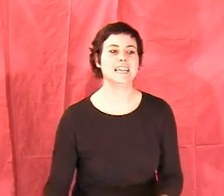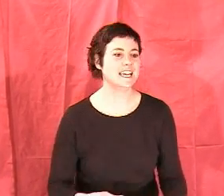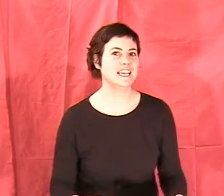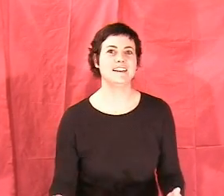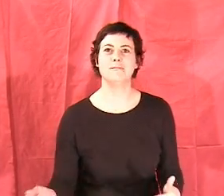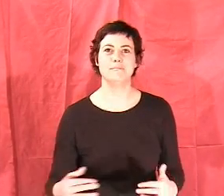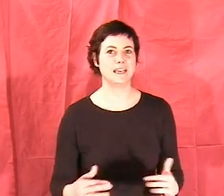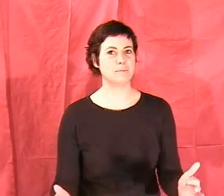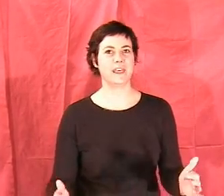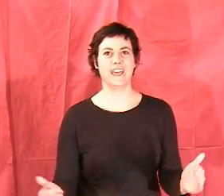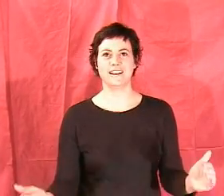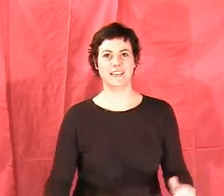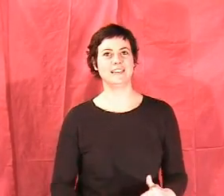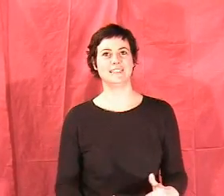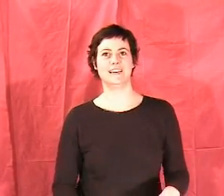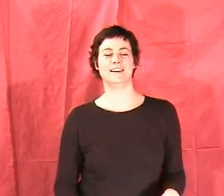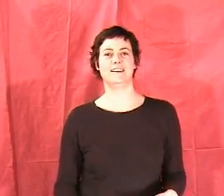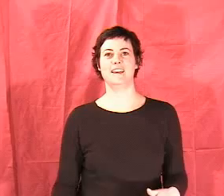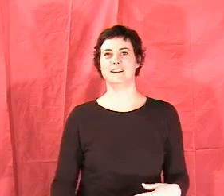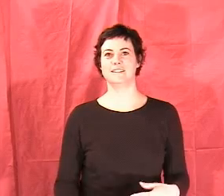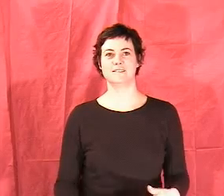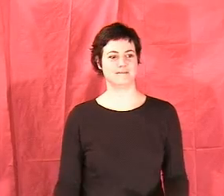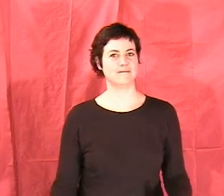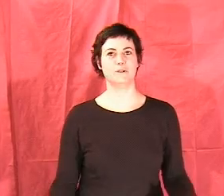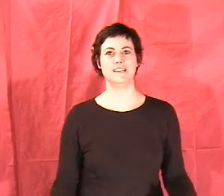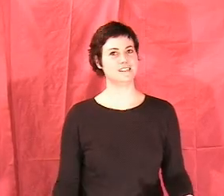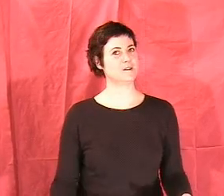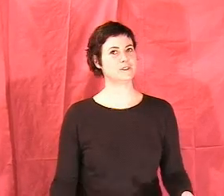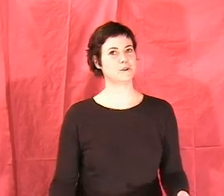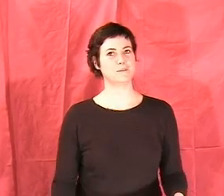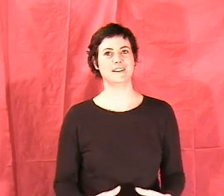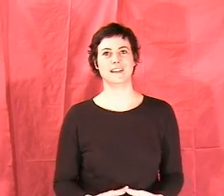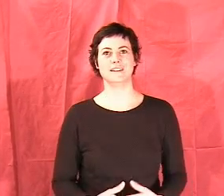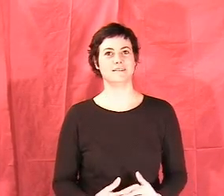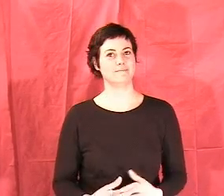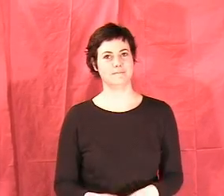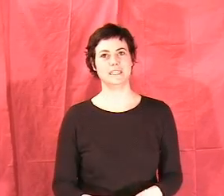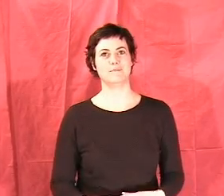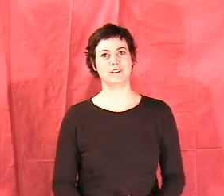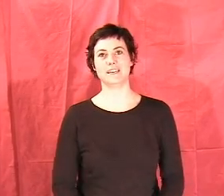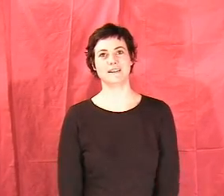get in, make a plan, get it done, and when they start squirming, get it done.